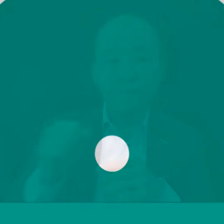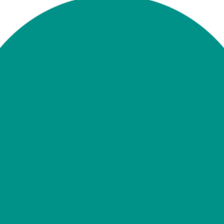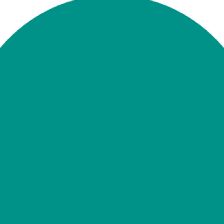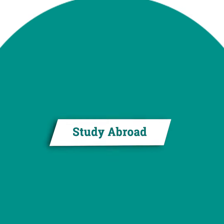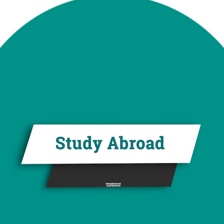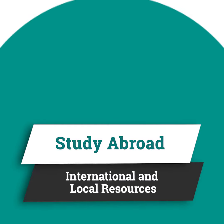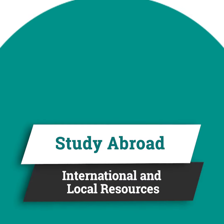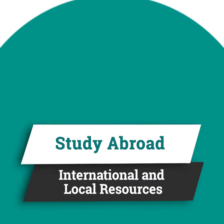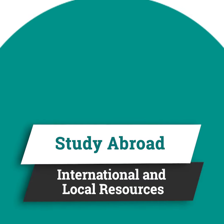So work